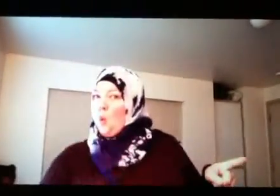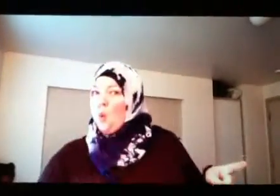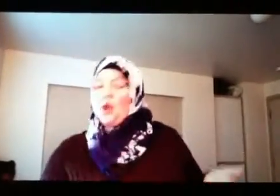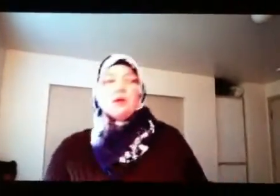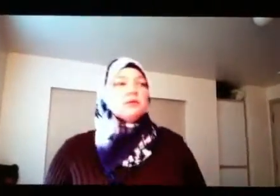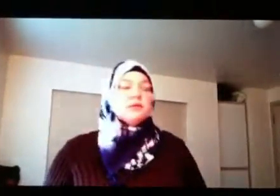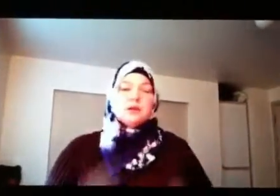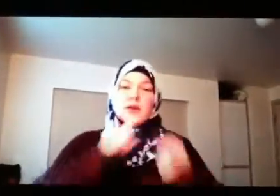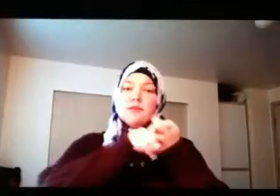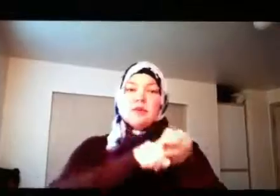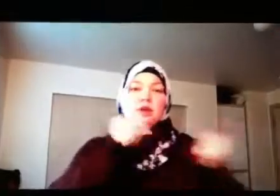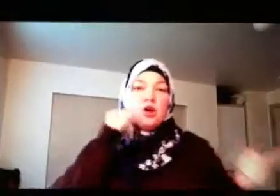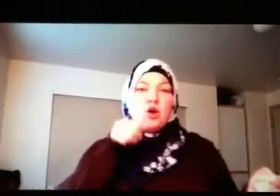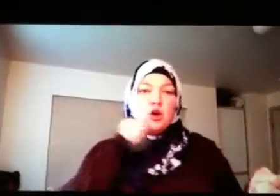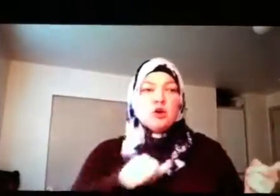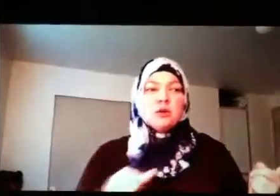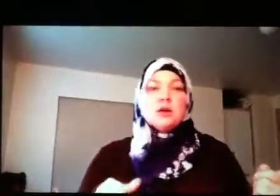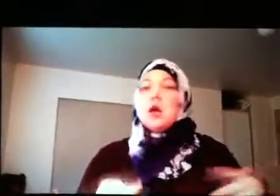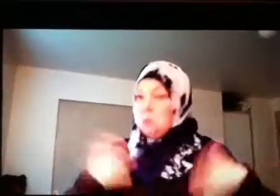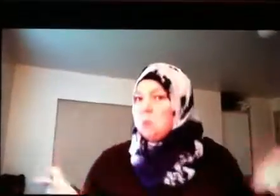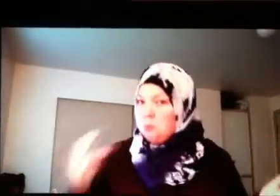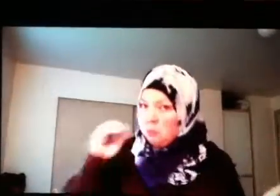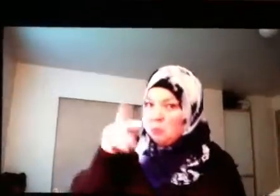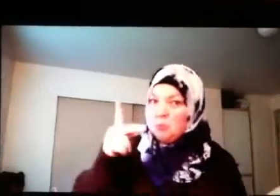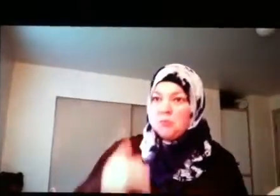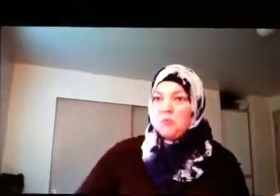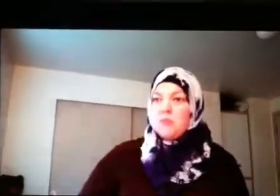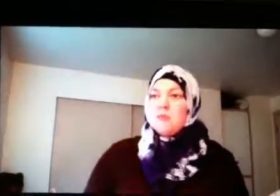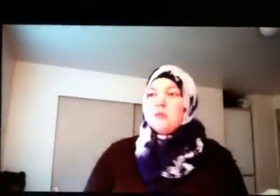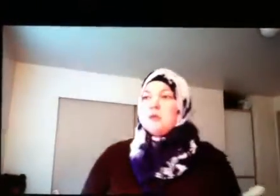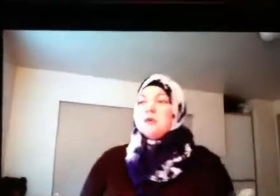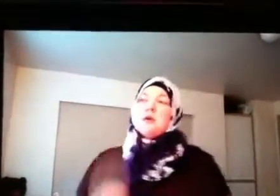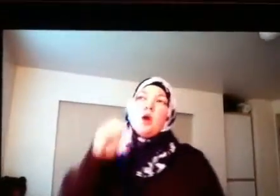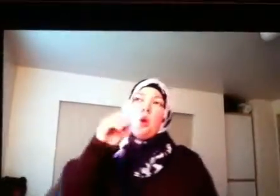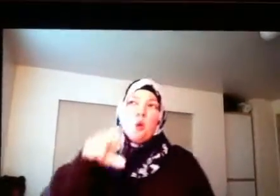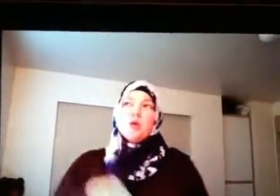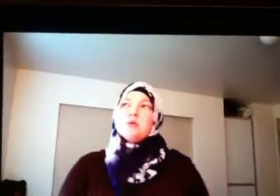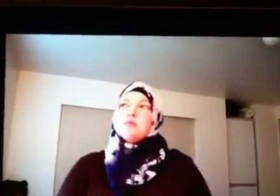A beautiful woman saw a beautiful man and was really excited. They'd be friends. Okay.